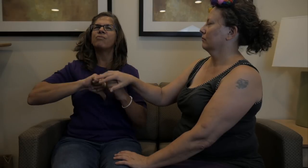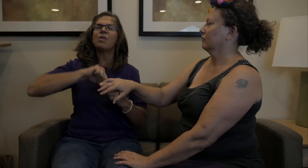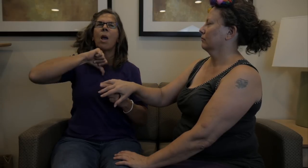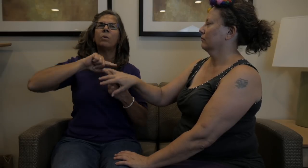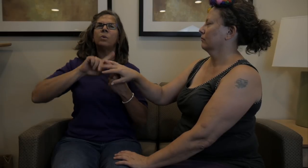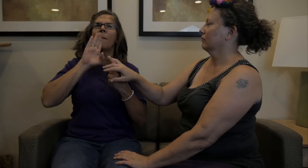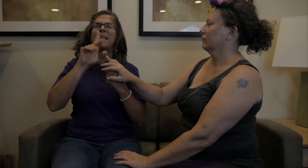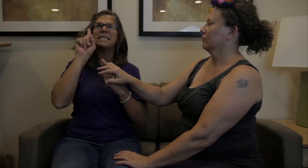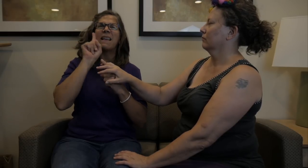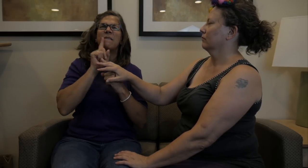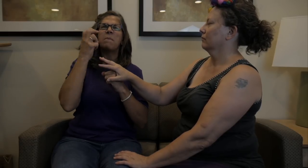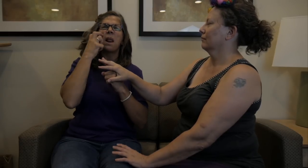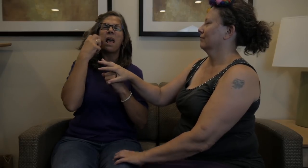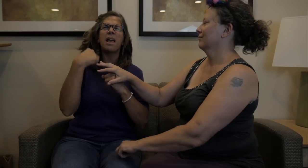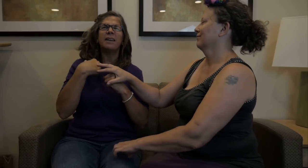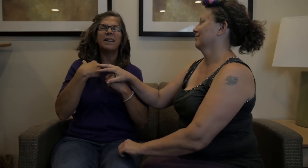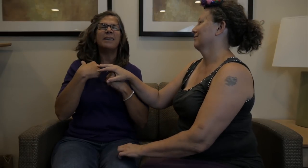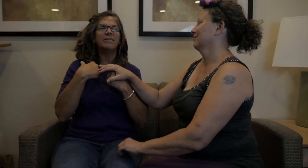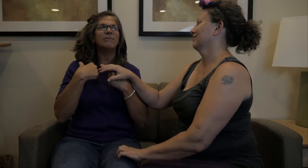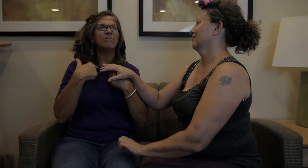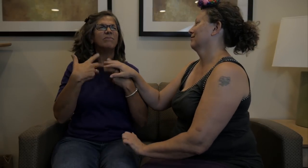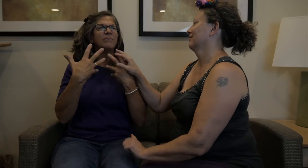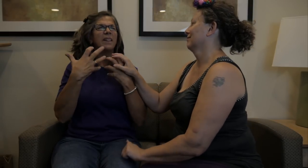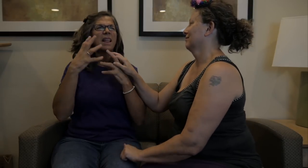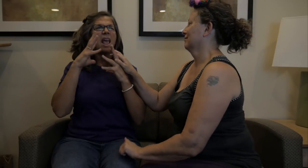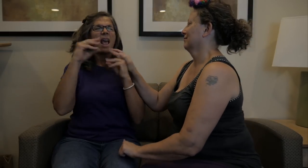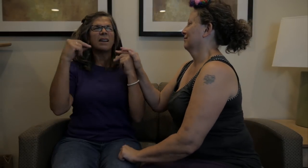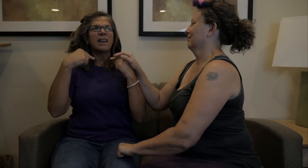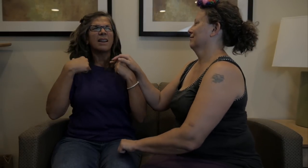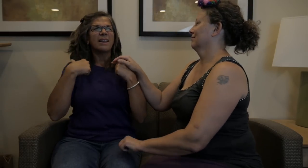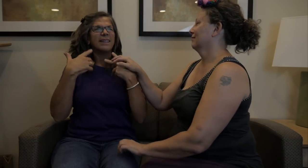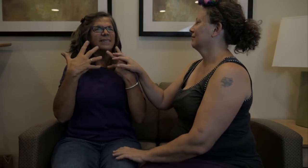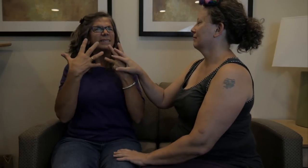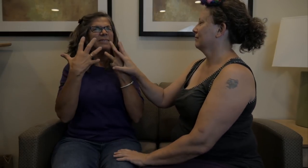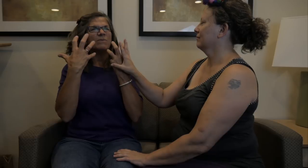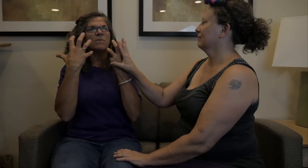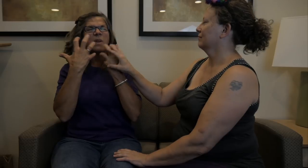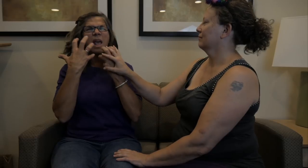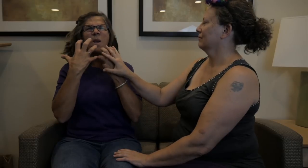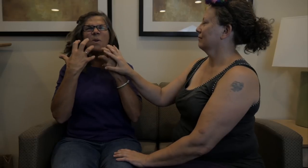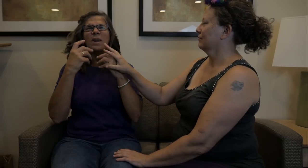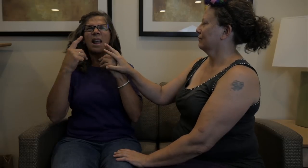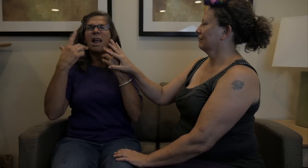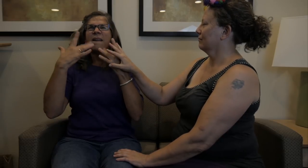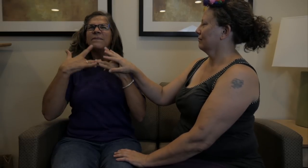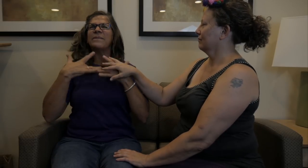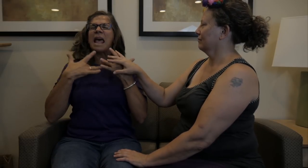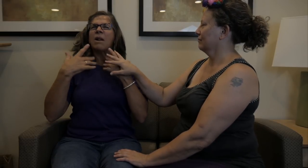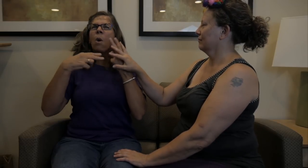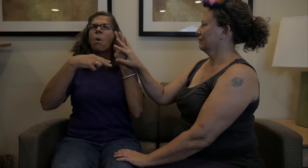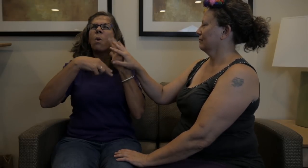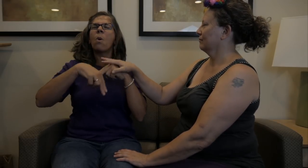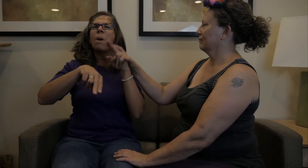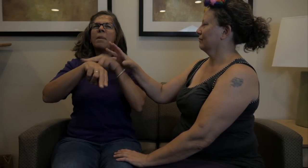as a deafblind person. And, wow, I felt normal.